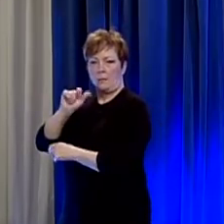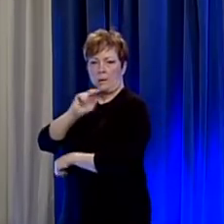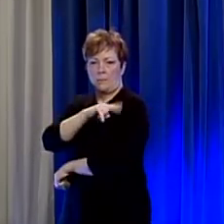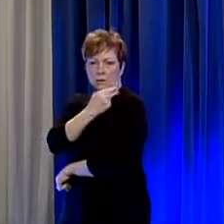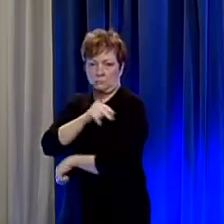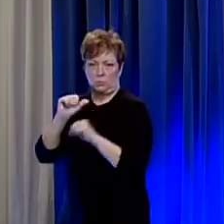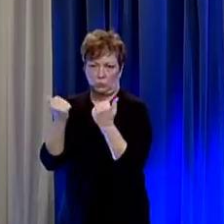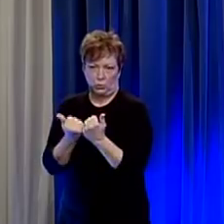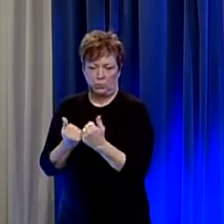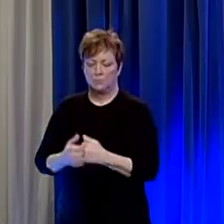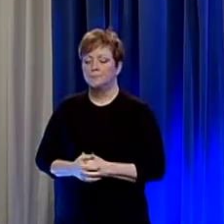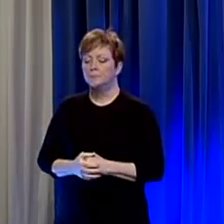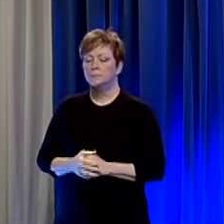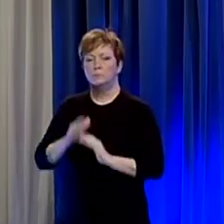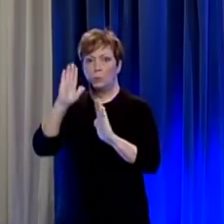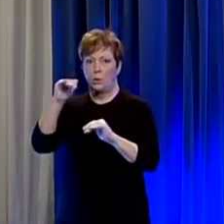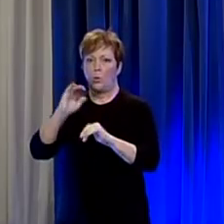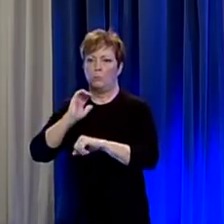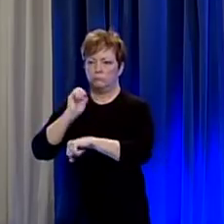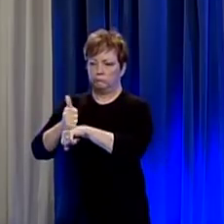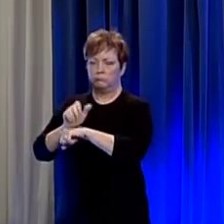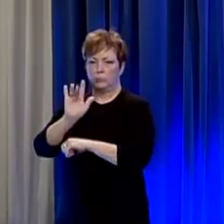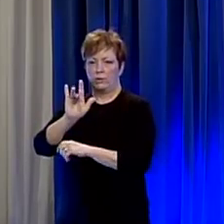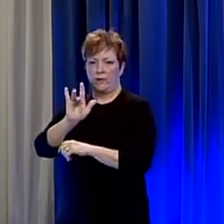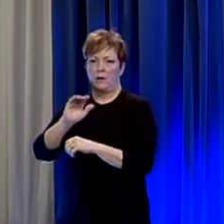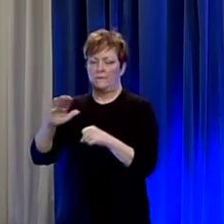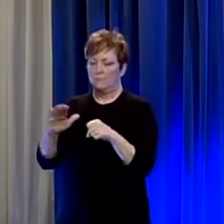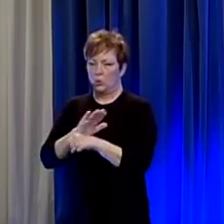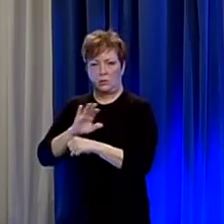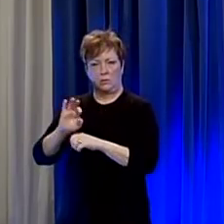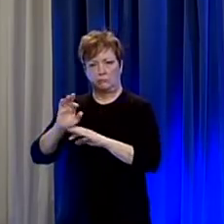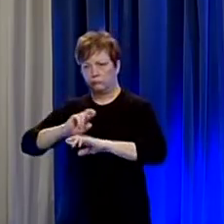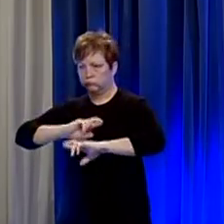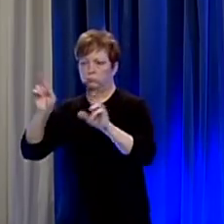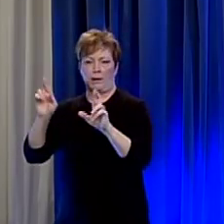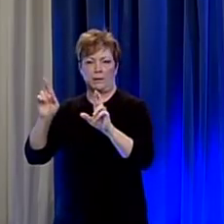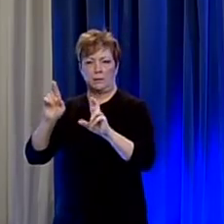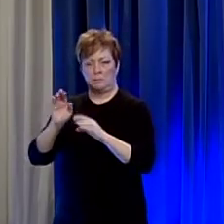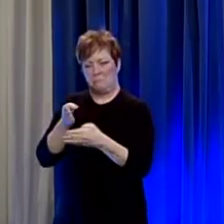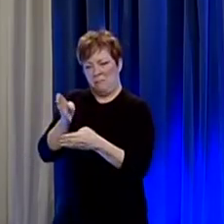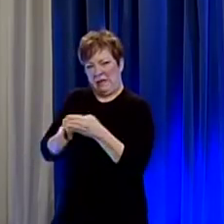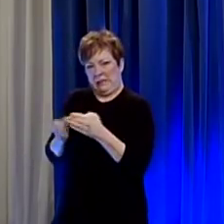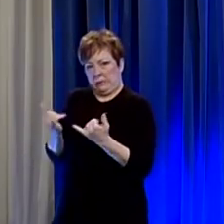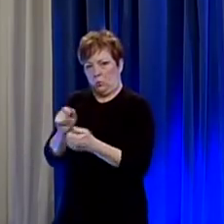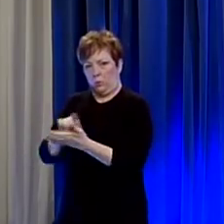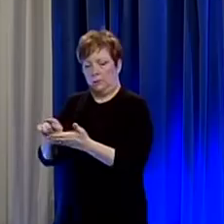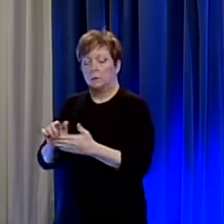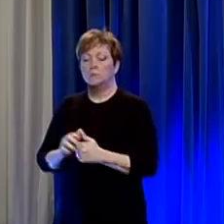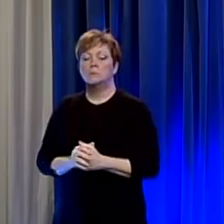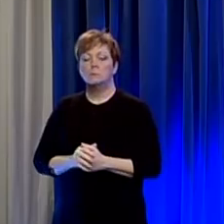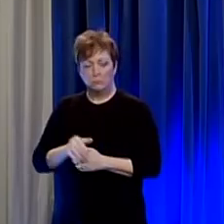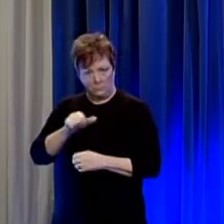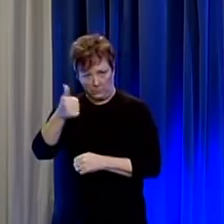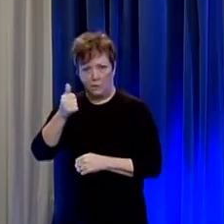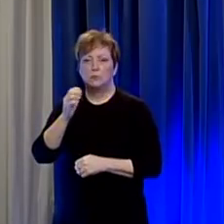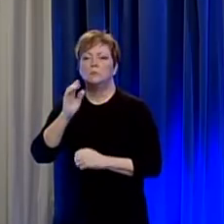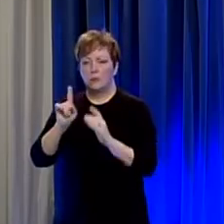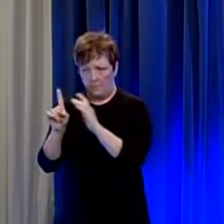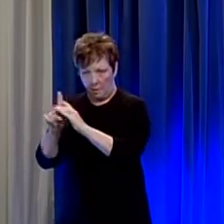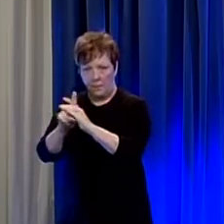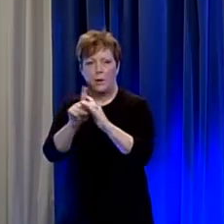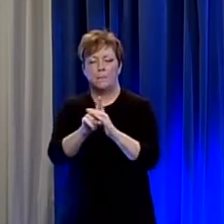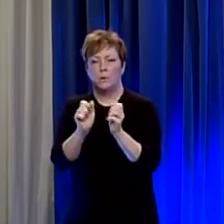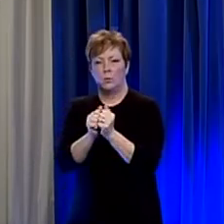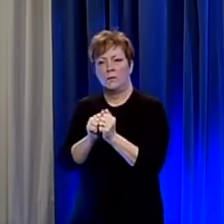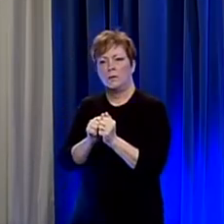association we hope to have 25 sites fully functional by the end of the week there are certainly others that are uh popping up associated